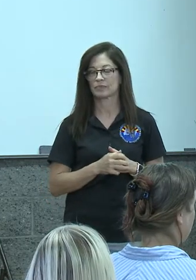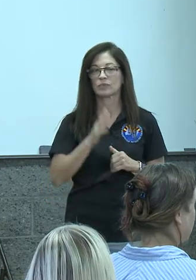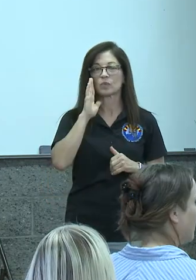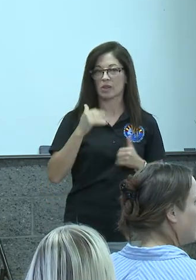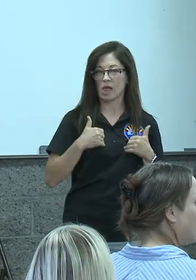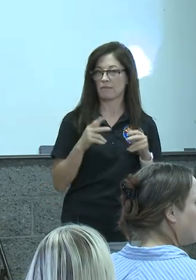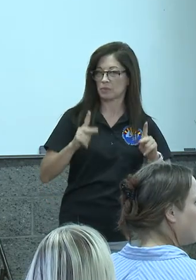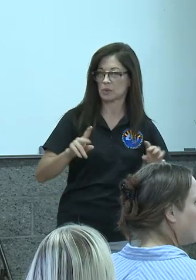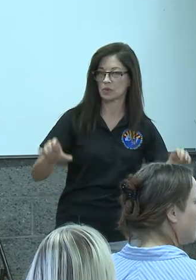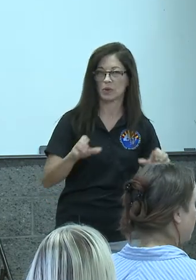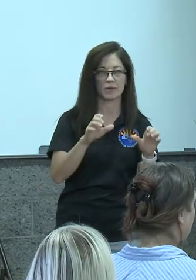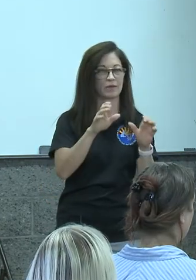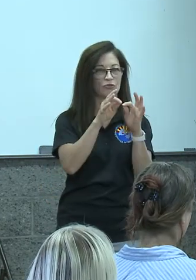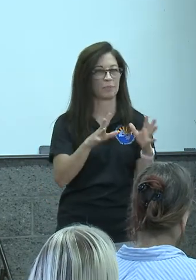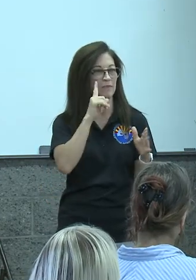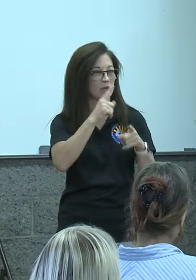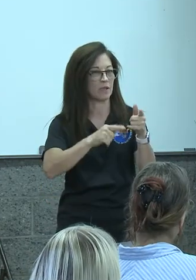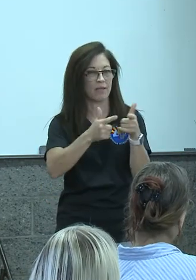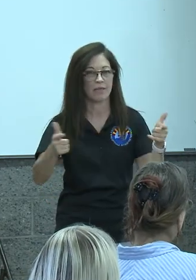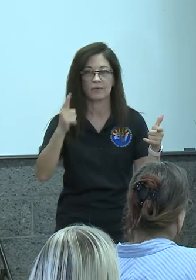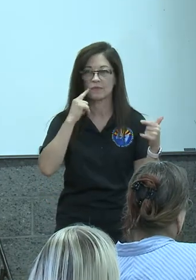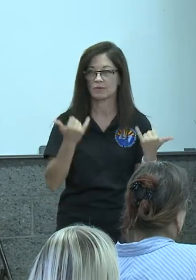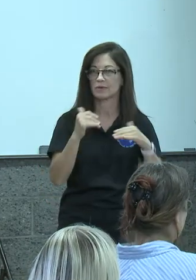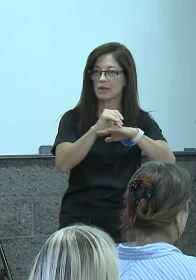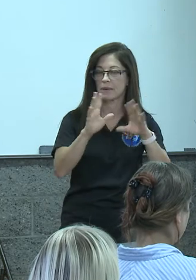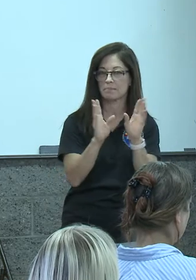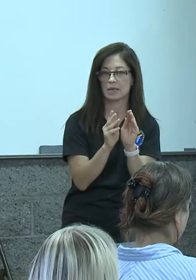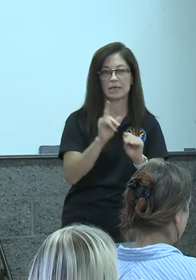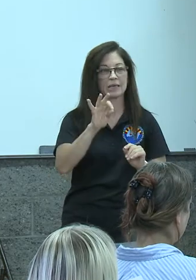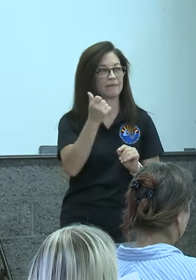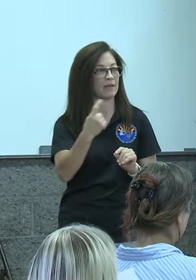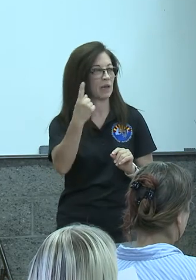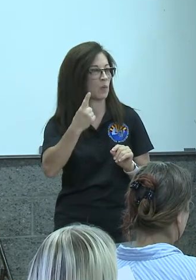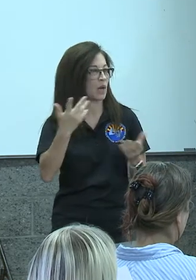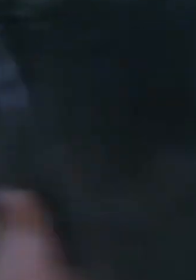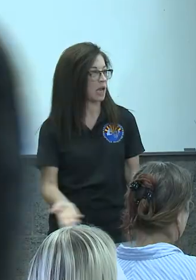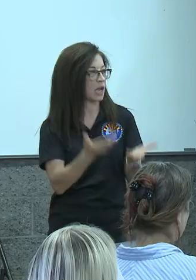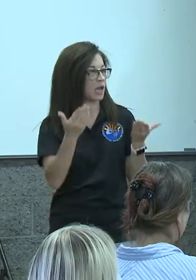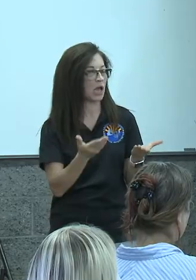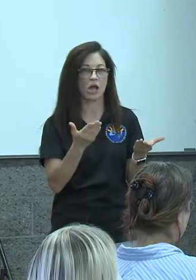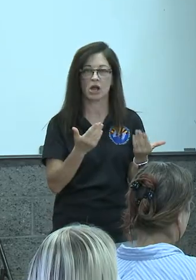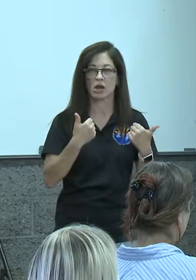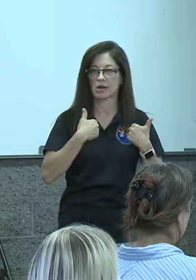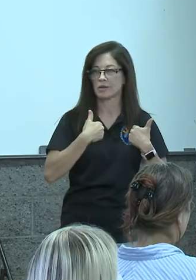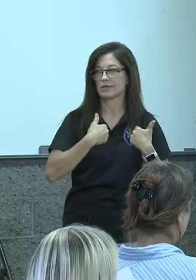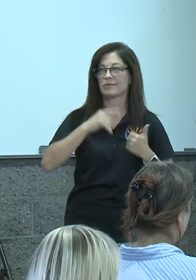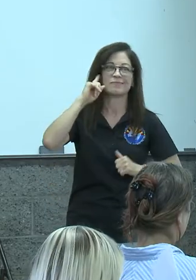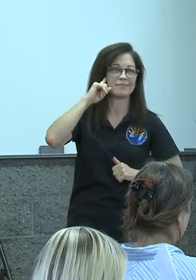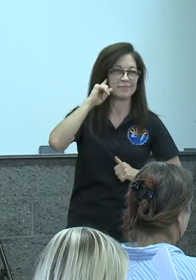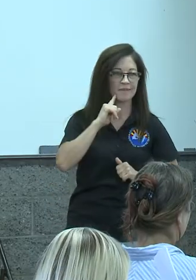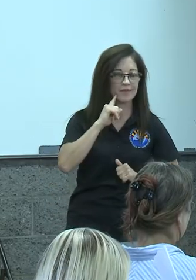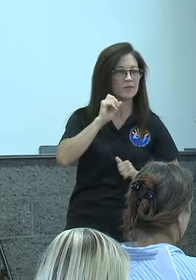someone do sign language tonight for the meeting in case there's anybody who has is hearing impaired and